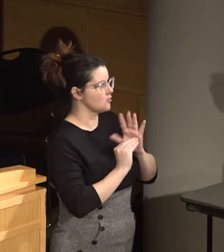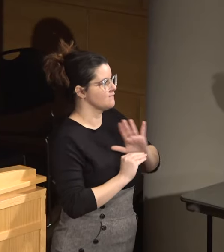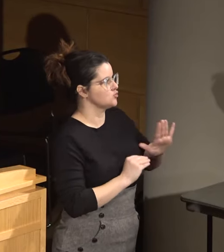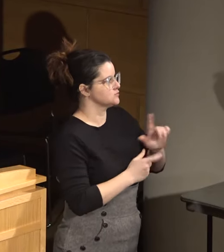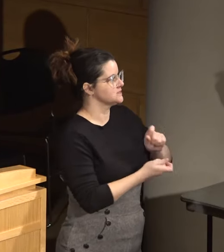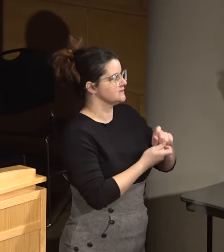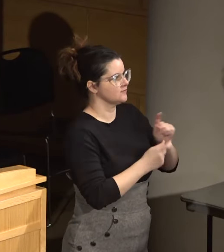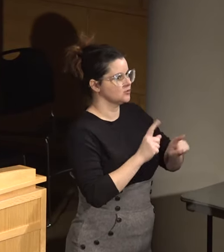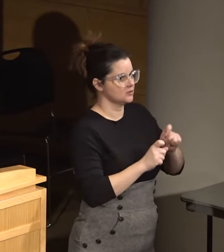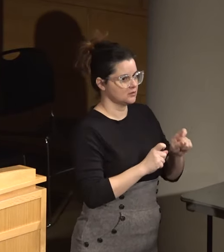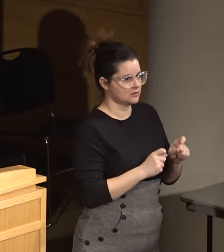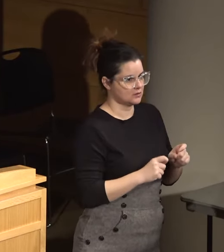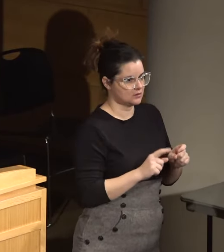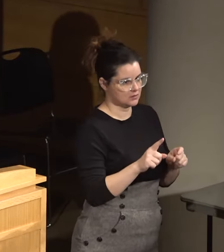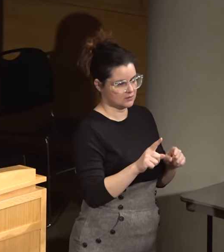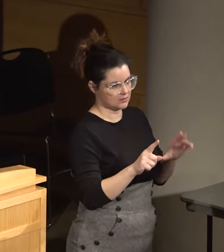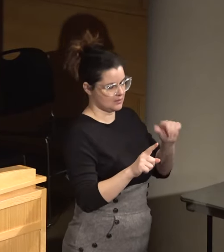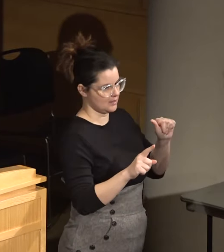those. first question.